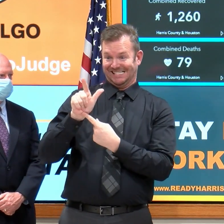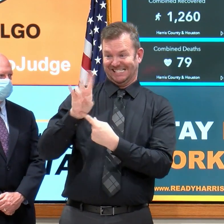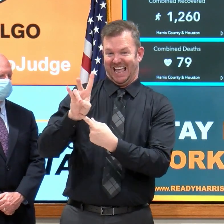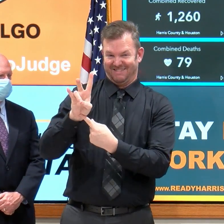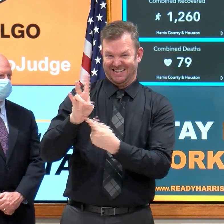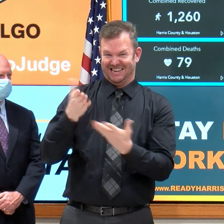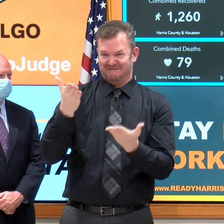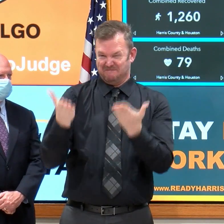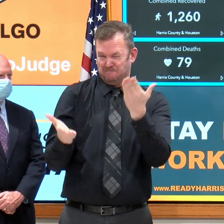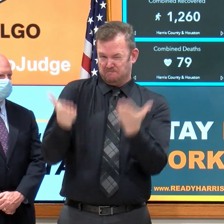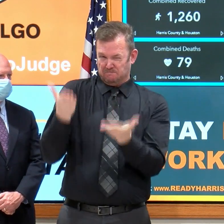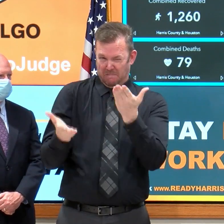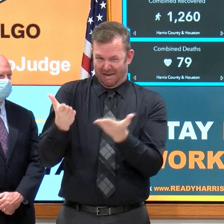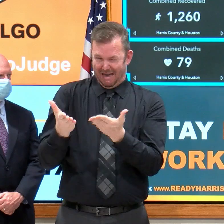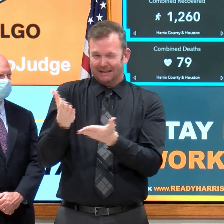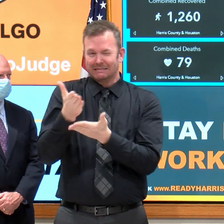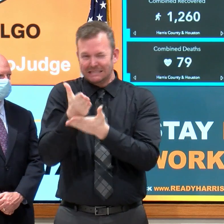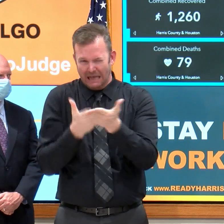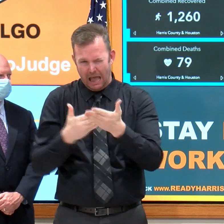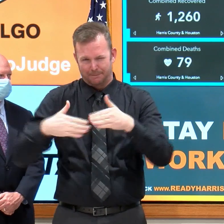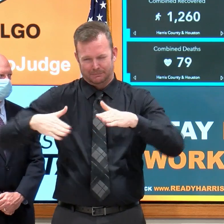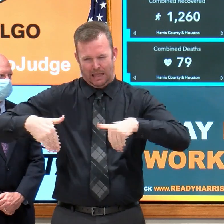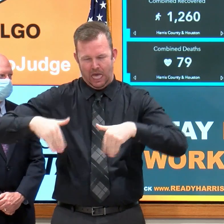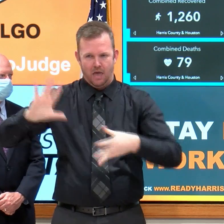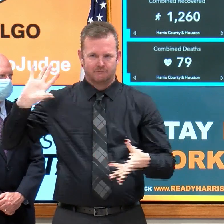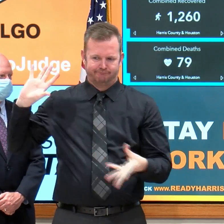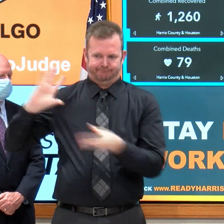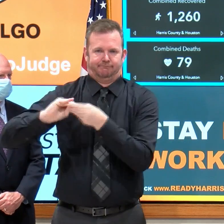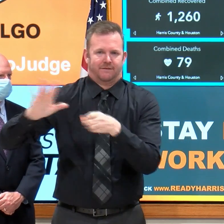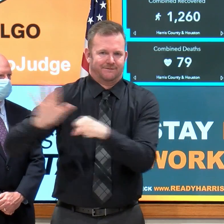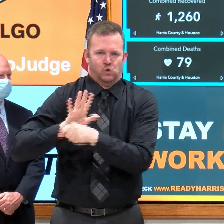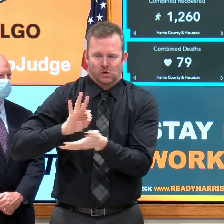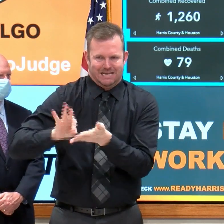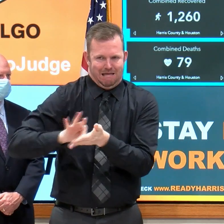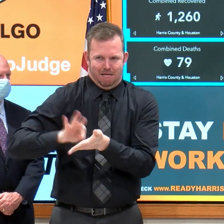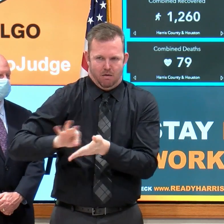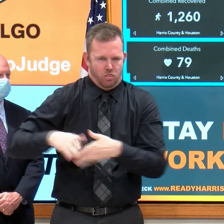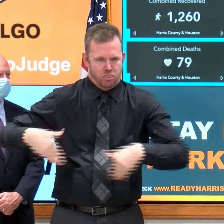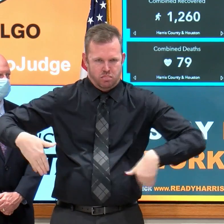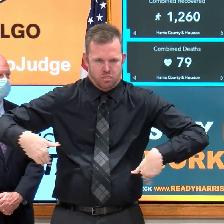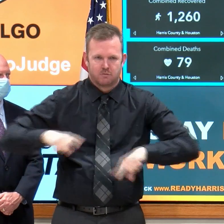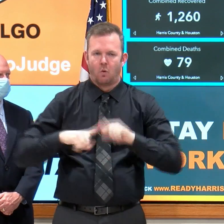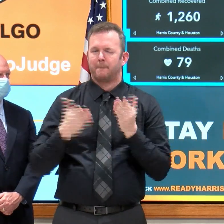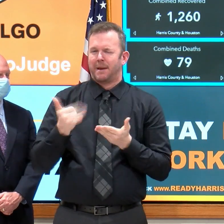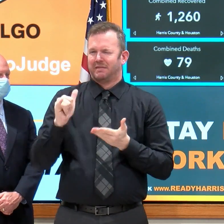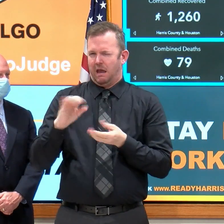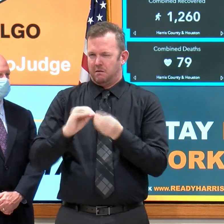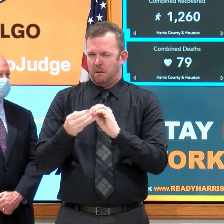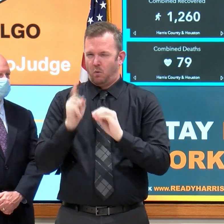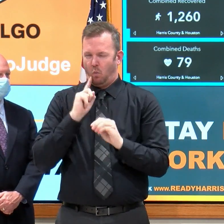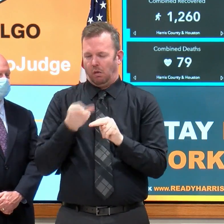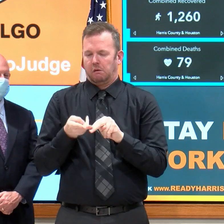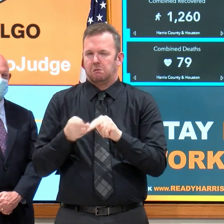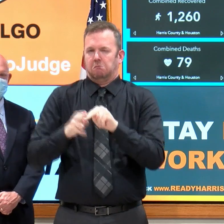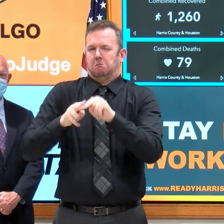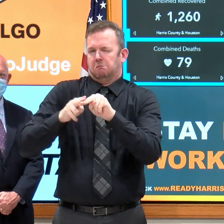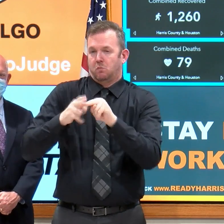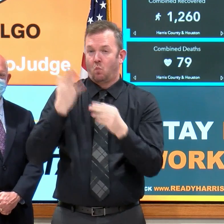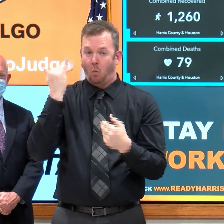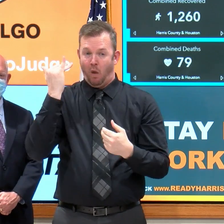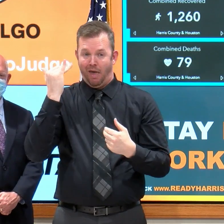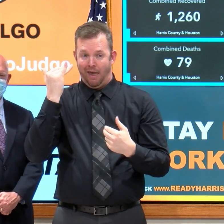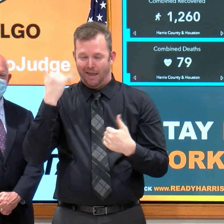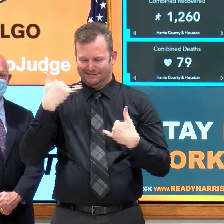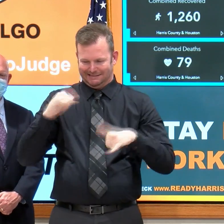system, and so the number may exponentially increase once that backlog comes through the system, so